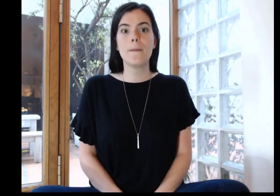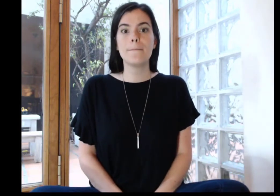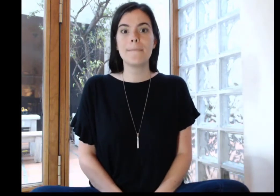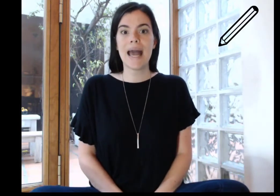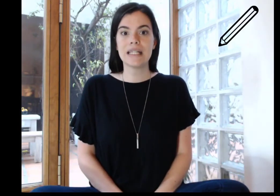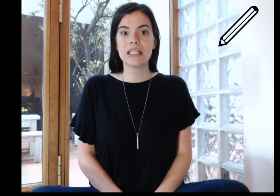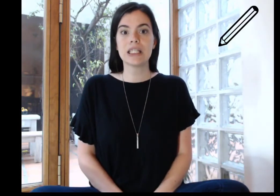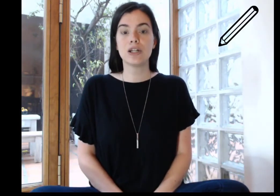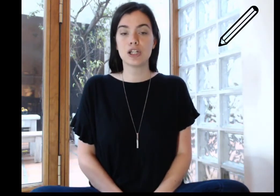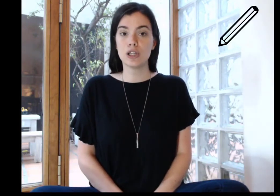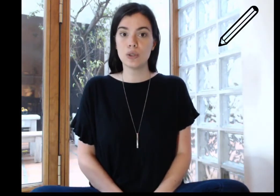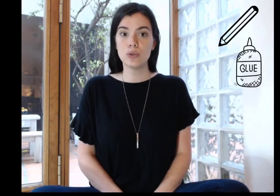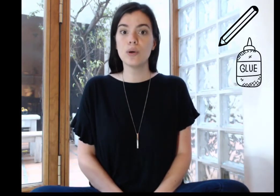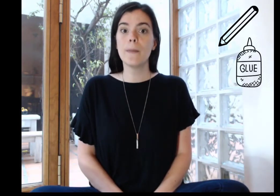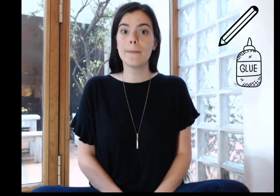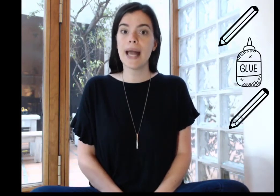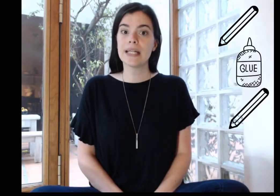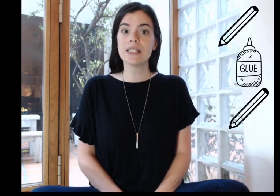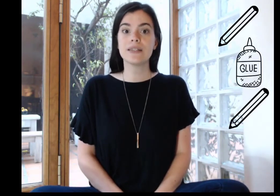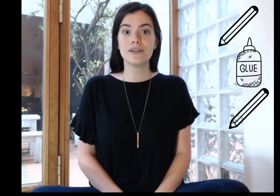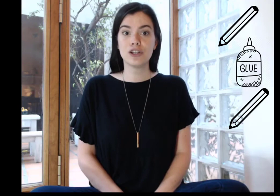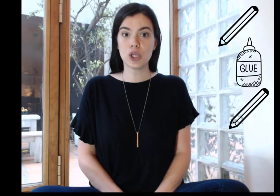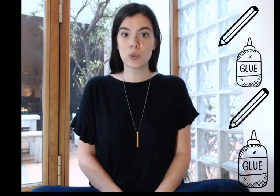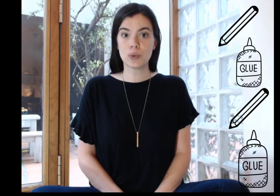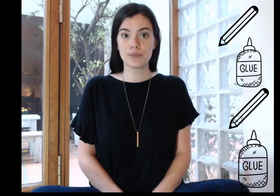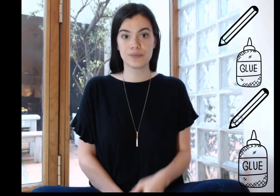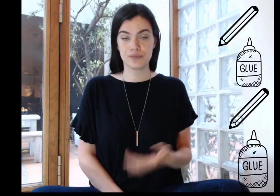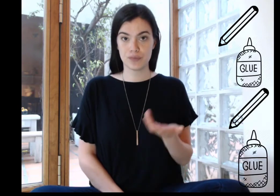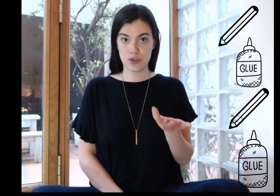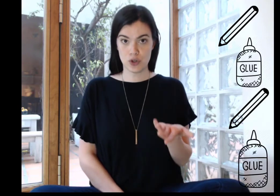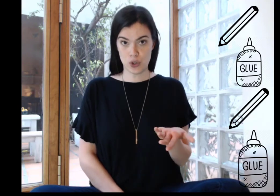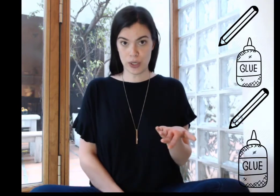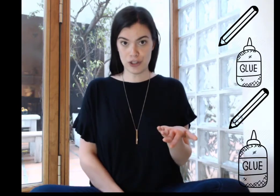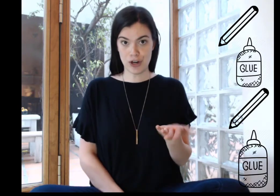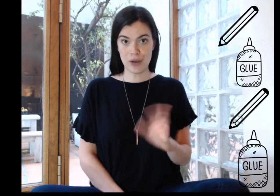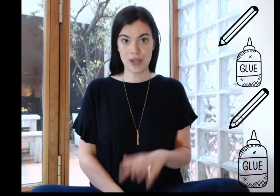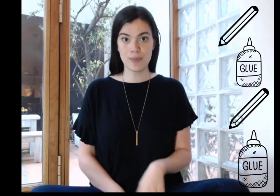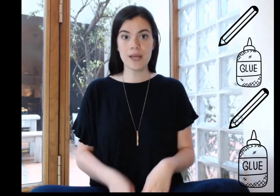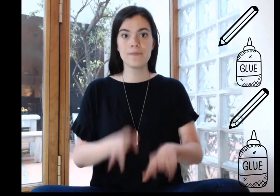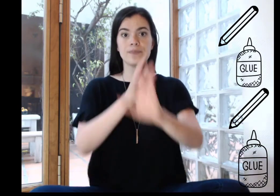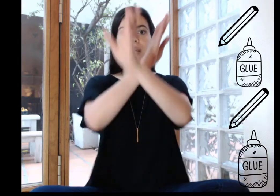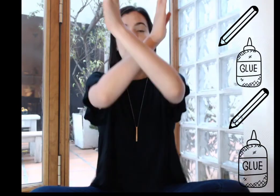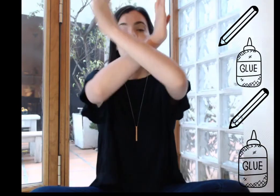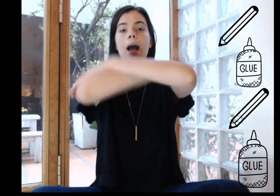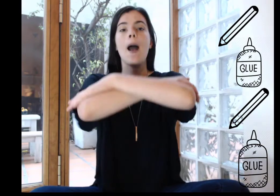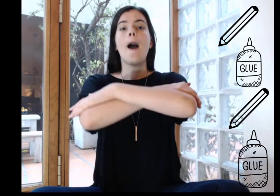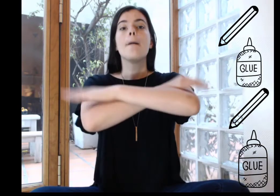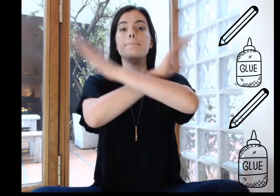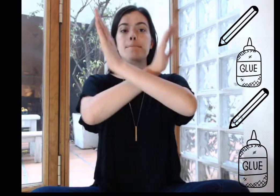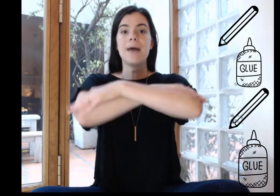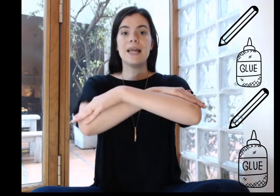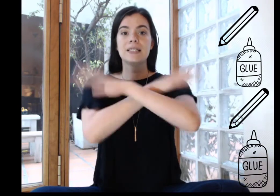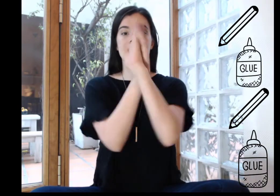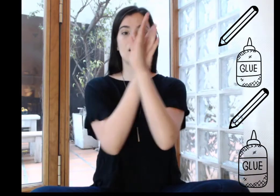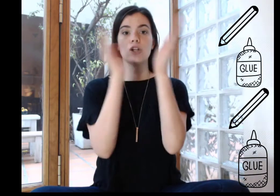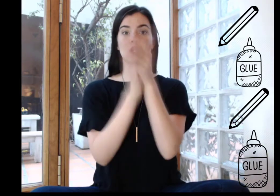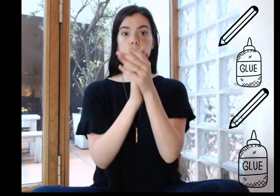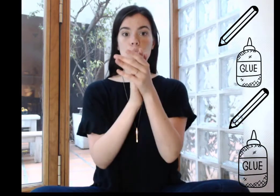pencil glue pencil glue do you want to try with me pencil do